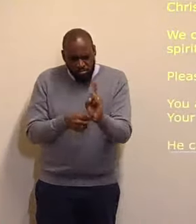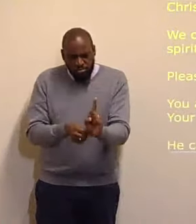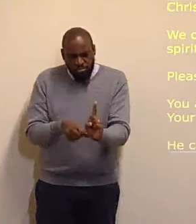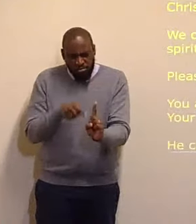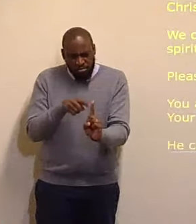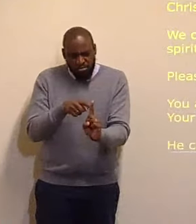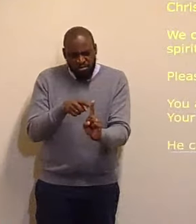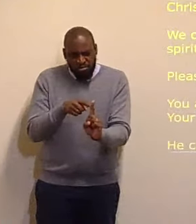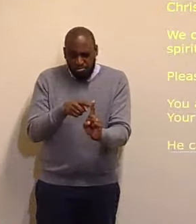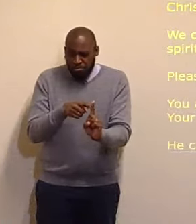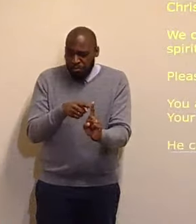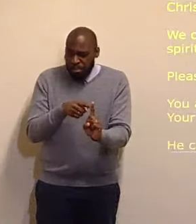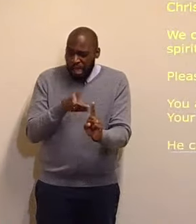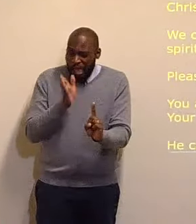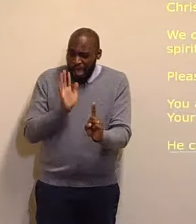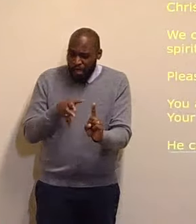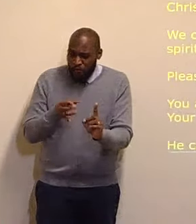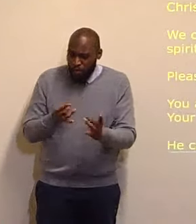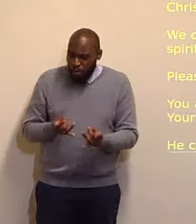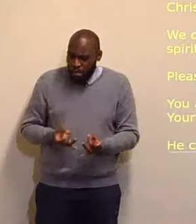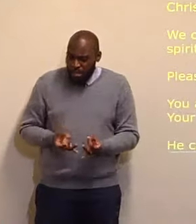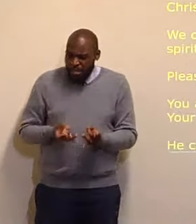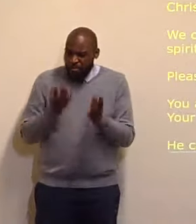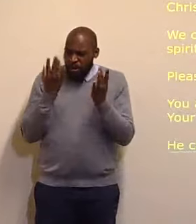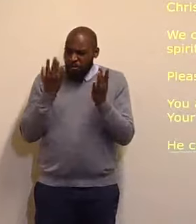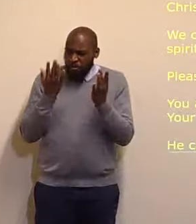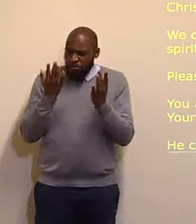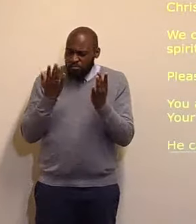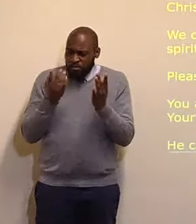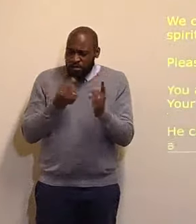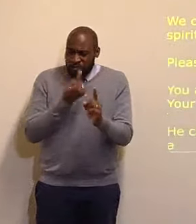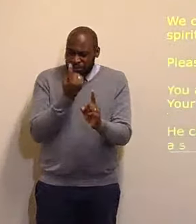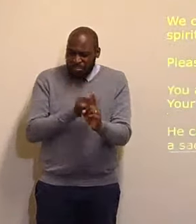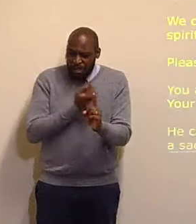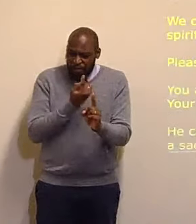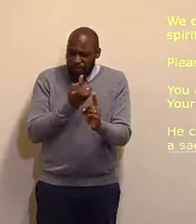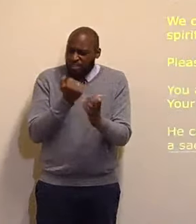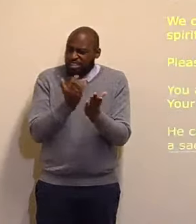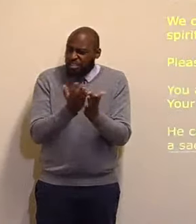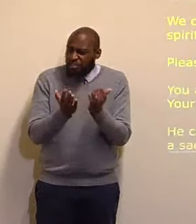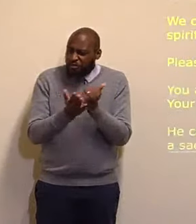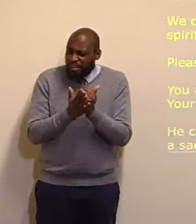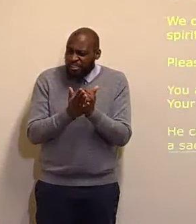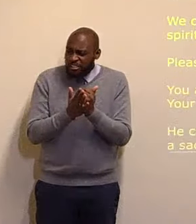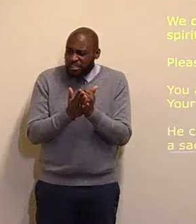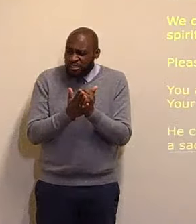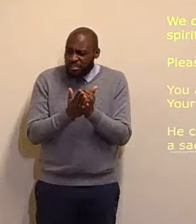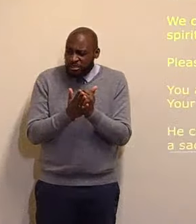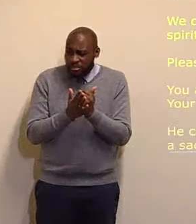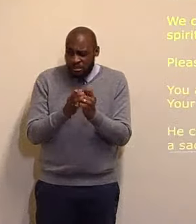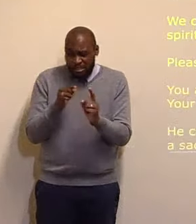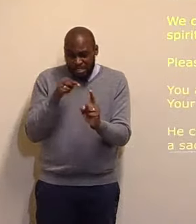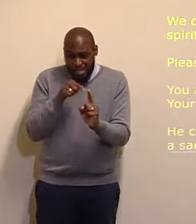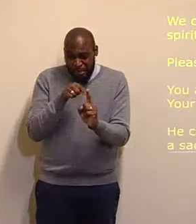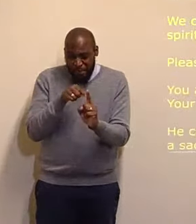sacrifice that no man, no angel, no deputy, no blood of any color,